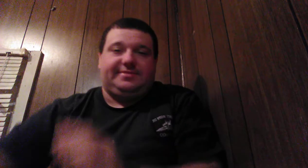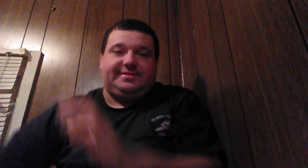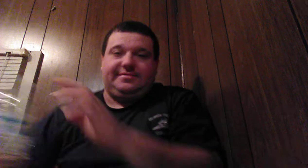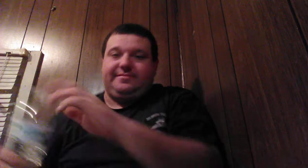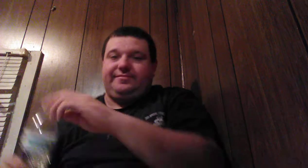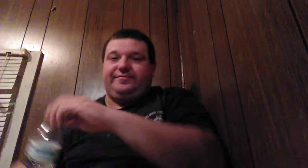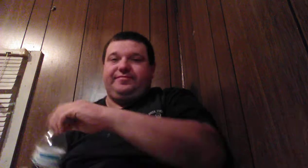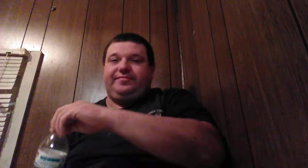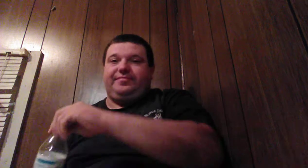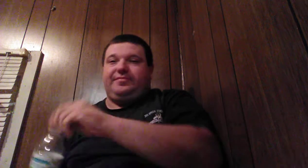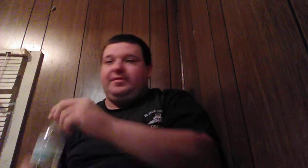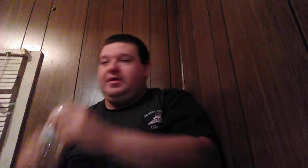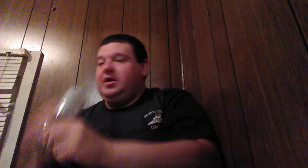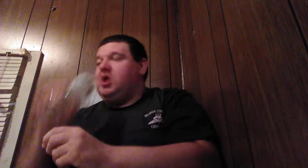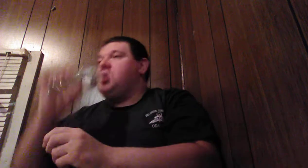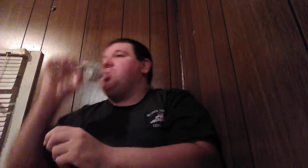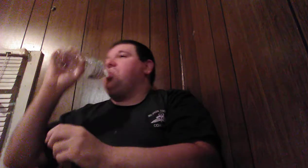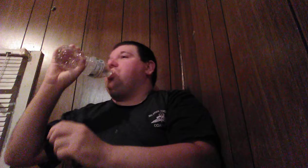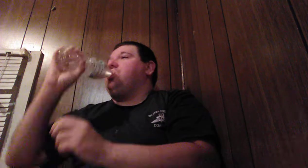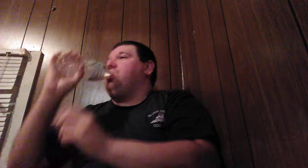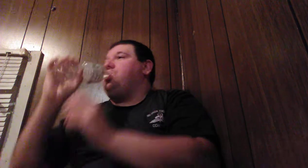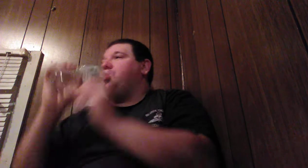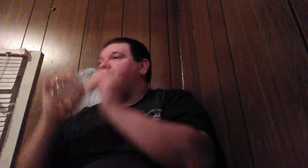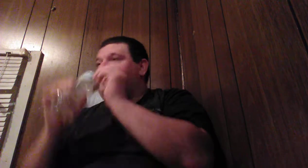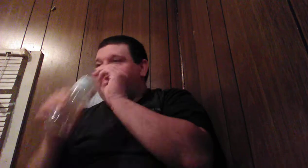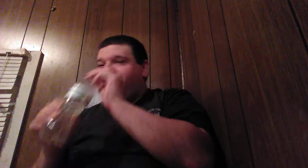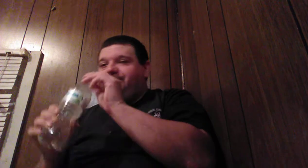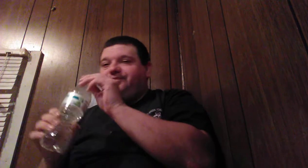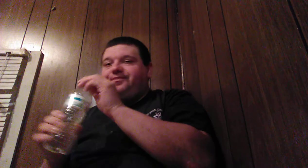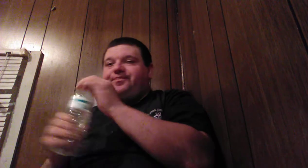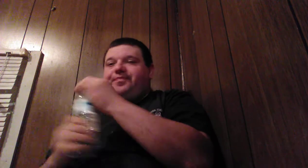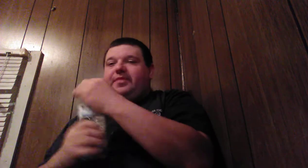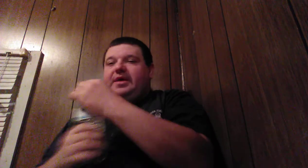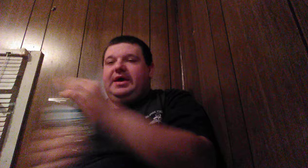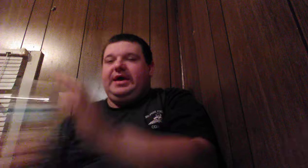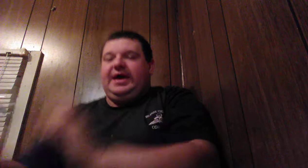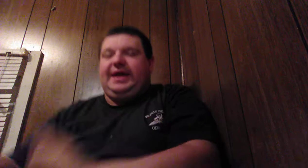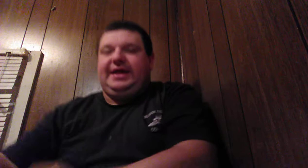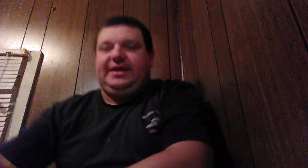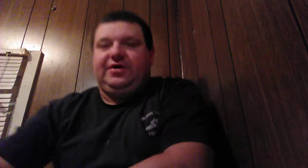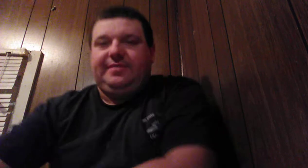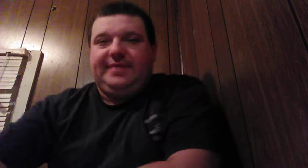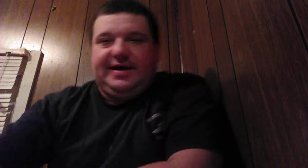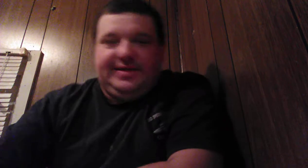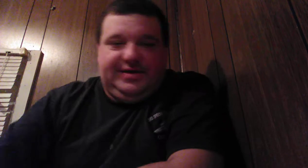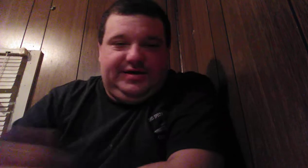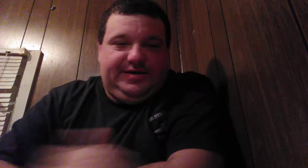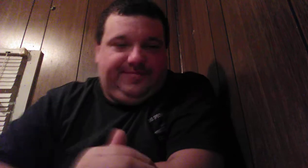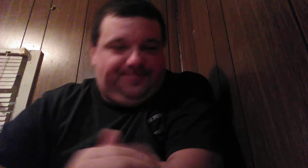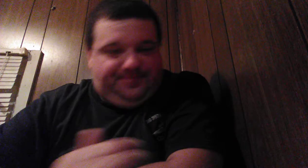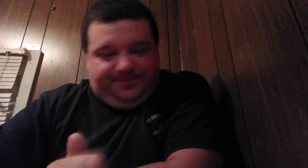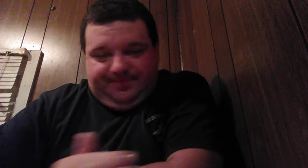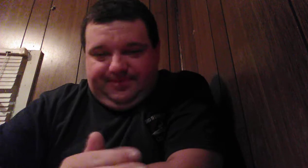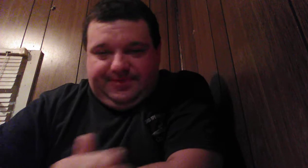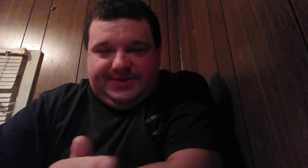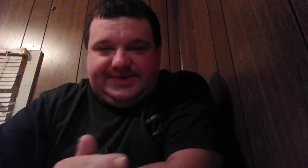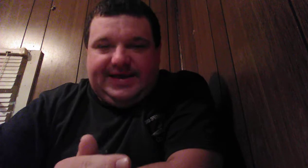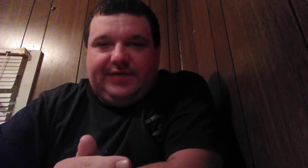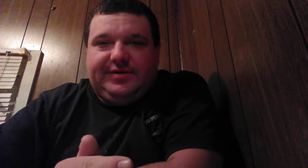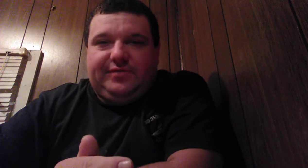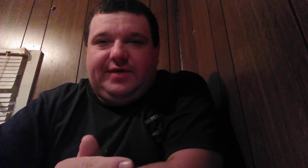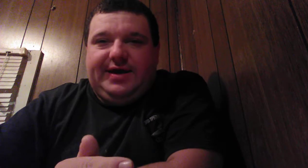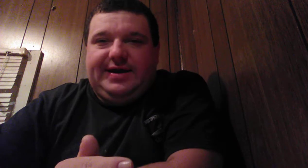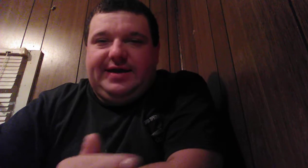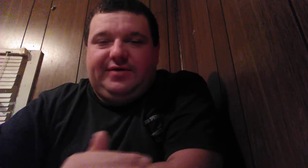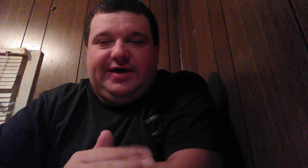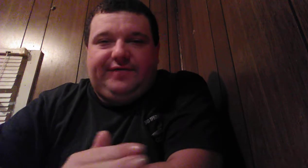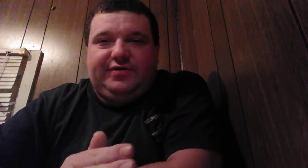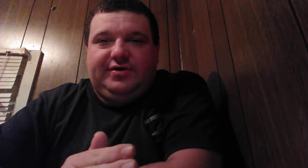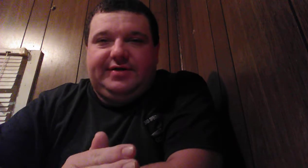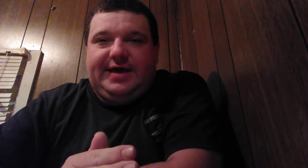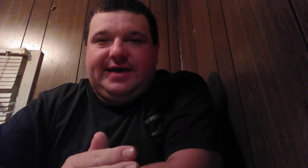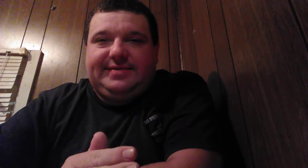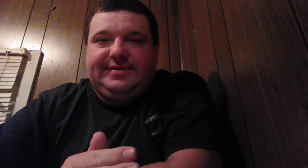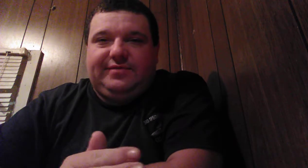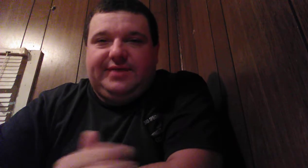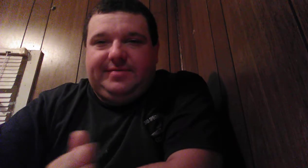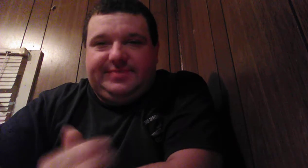and I know I'm not sounding right I don't have a good accent when I'm